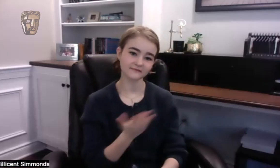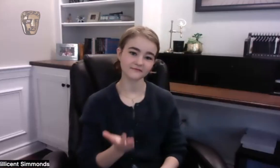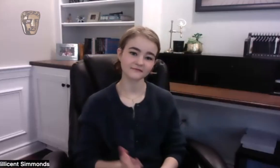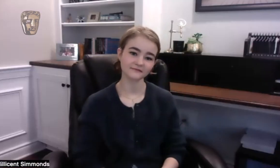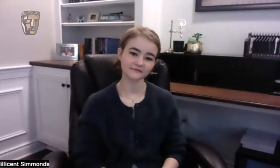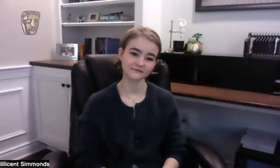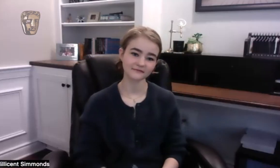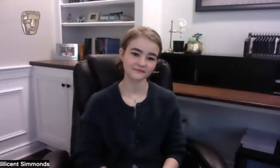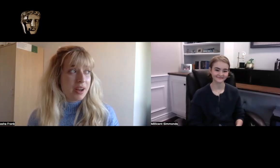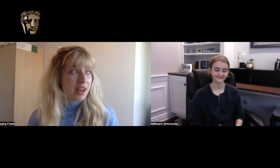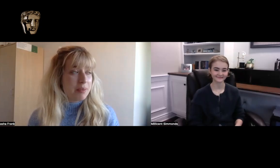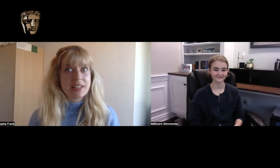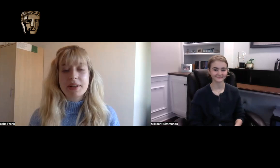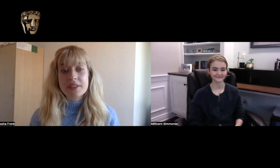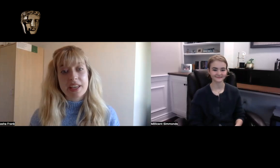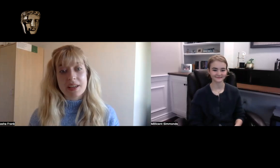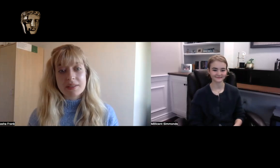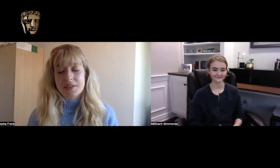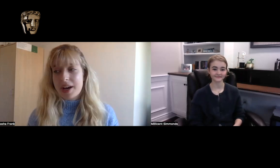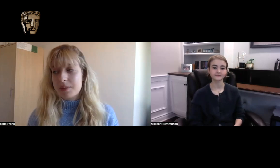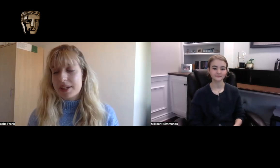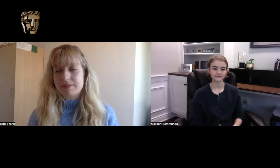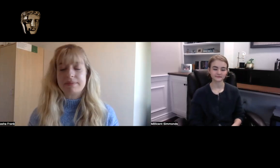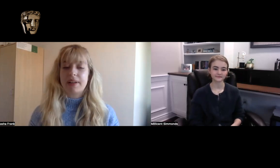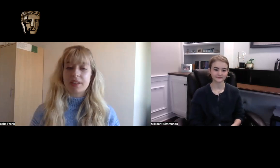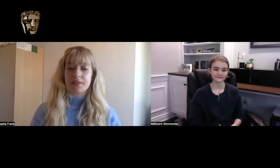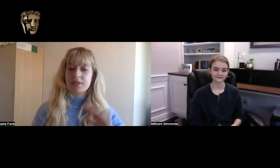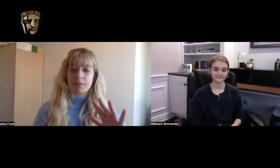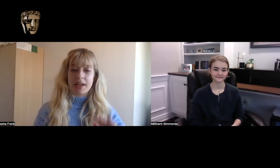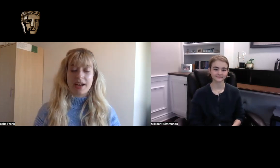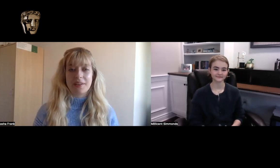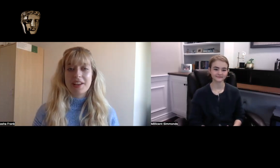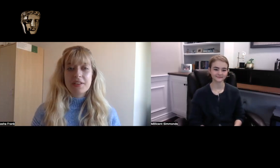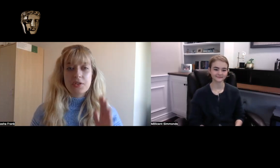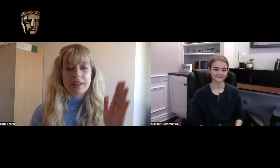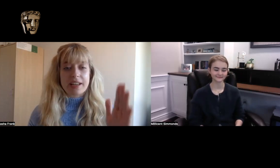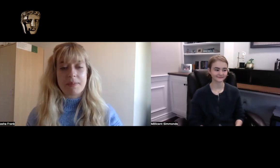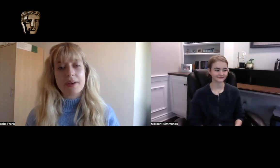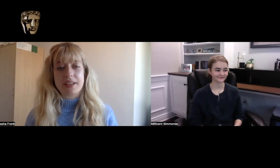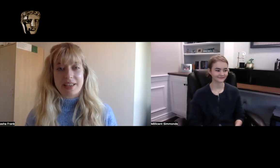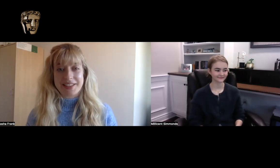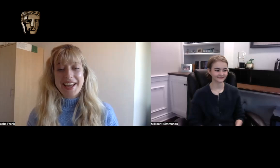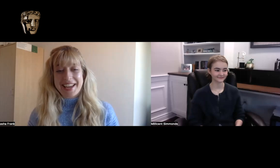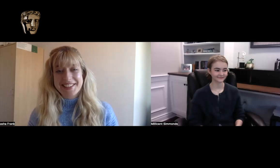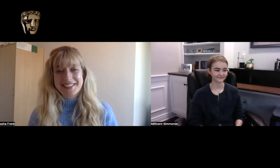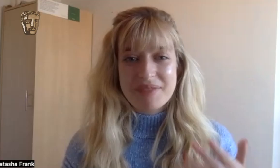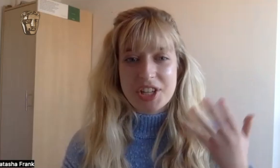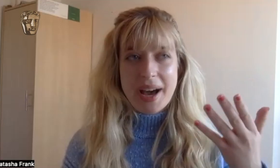Yeah I played piano I did a bit of singing as well but I've kind of stopped that now. Strictly composing these days. Do you have